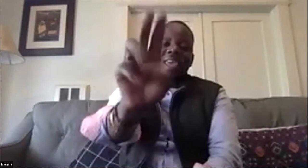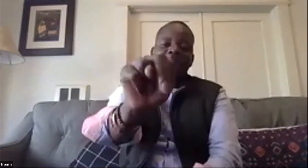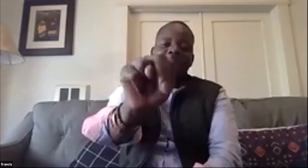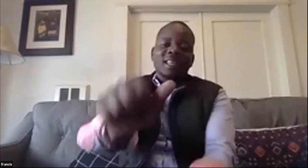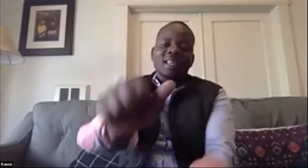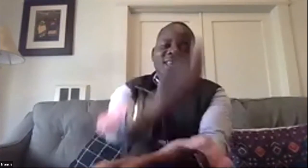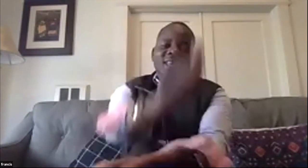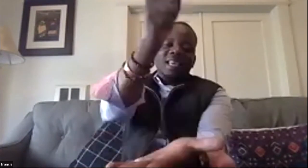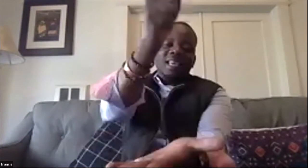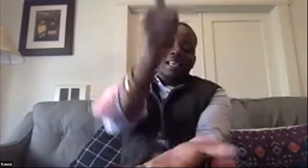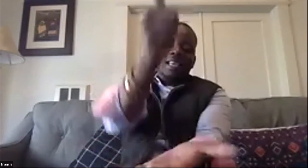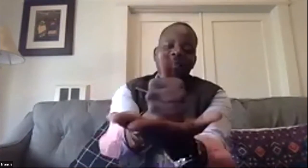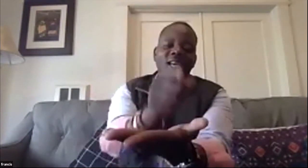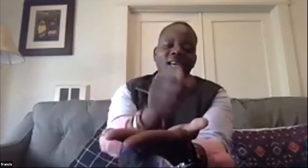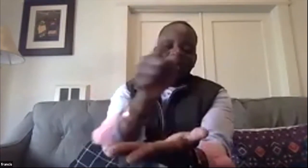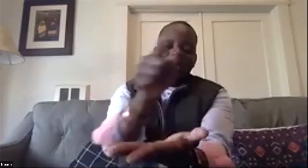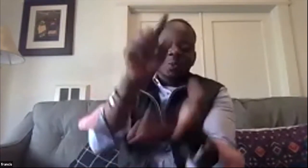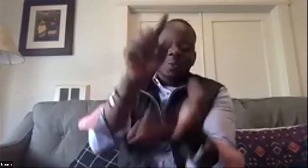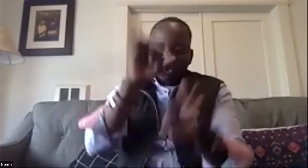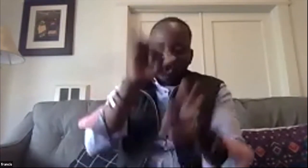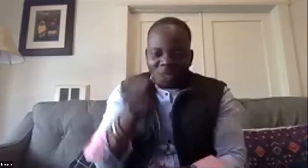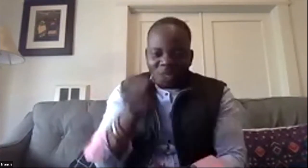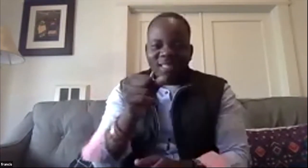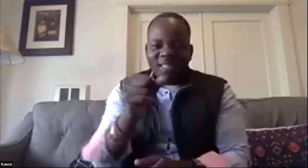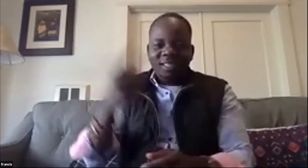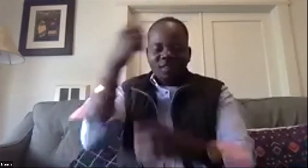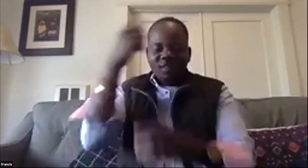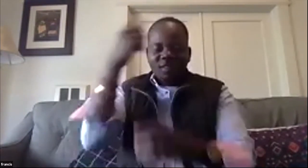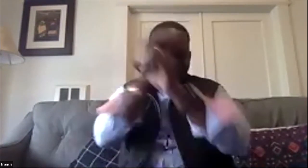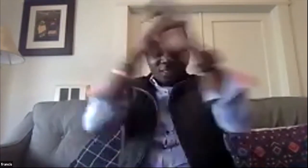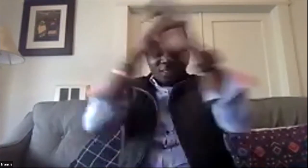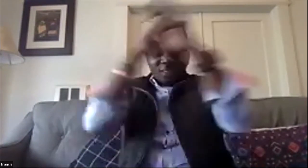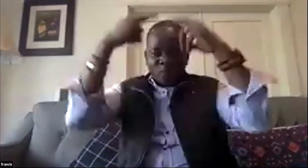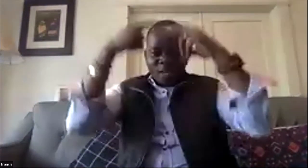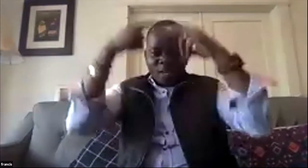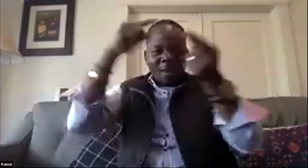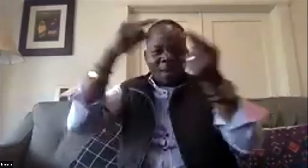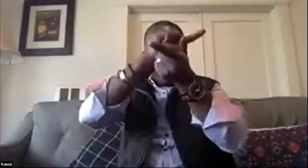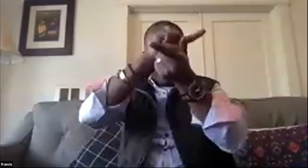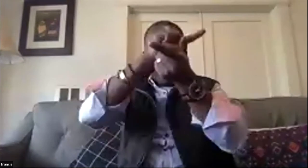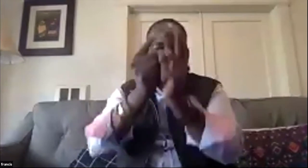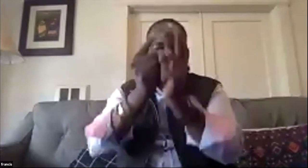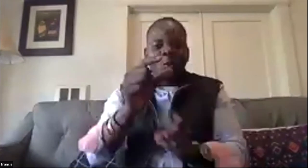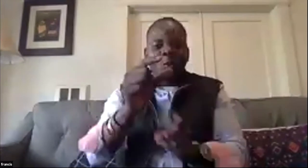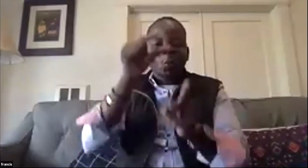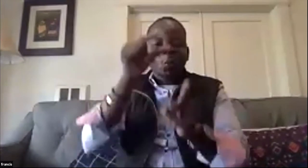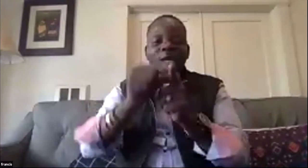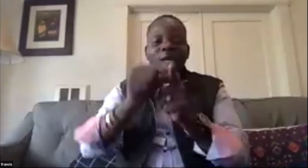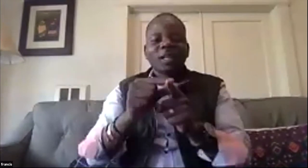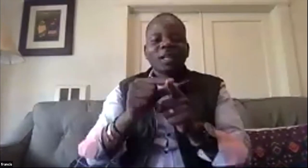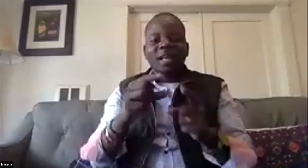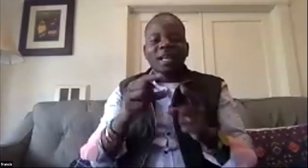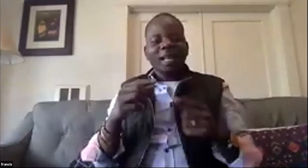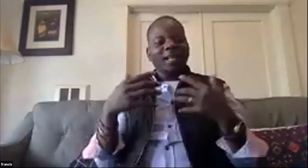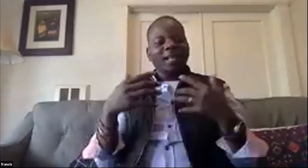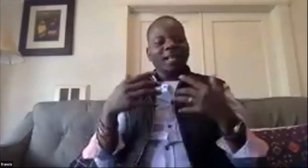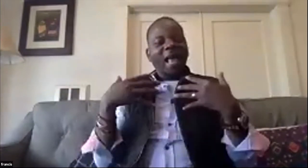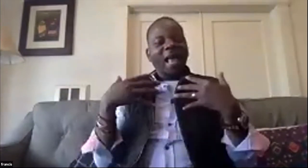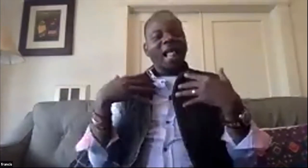he says amen to everything you're saying that's exactly the same vision that you know he